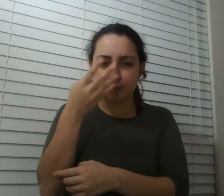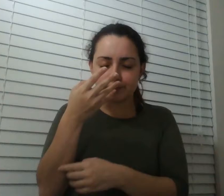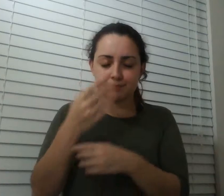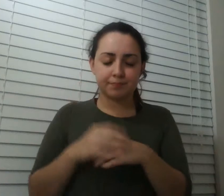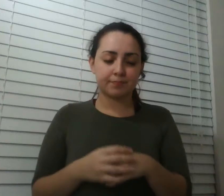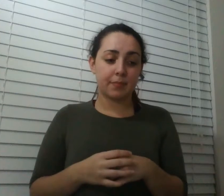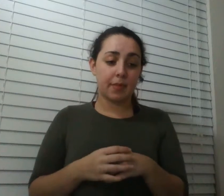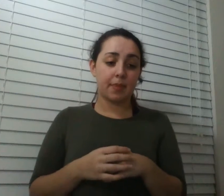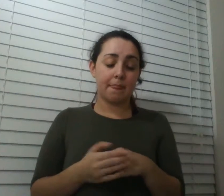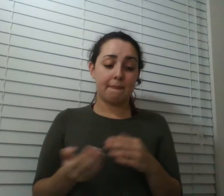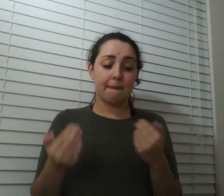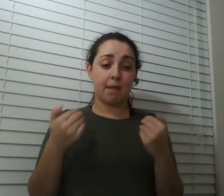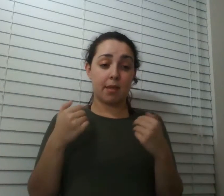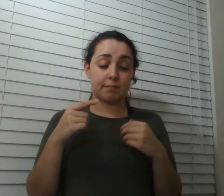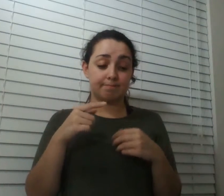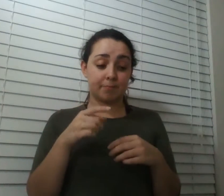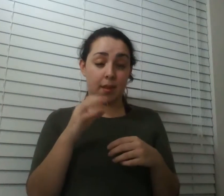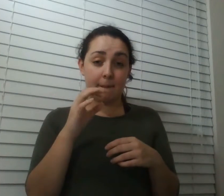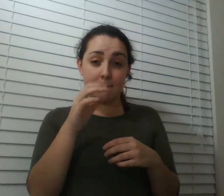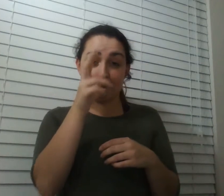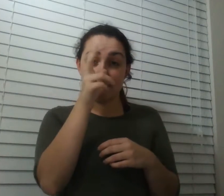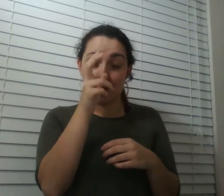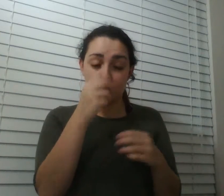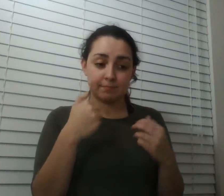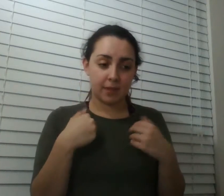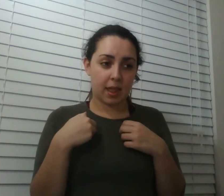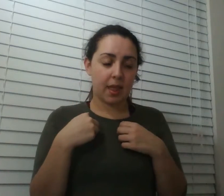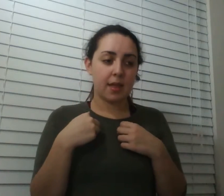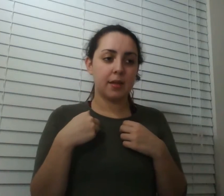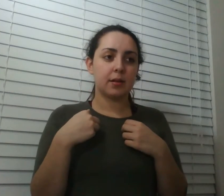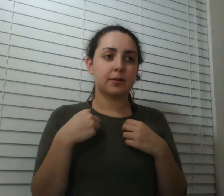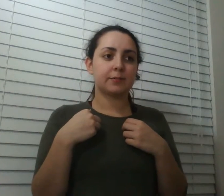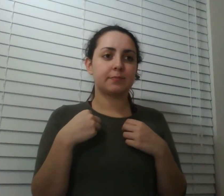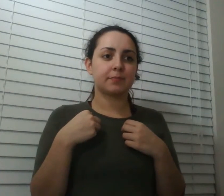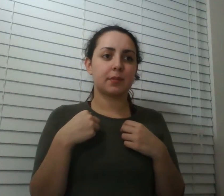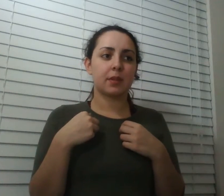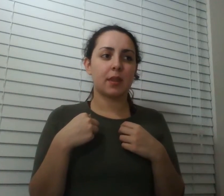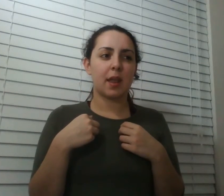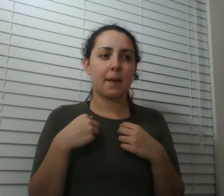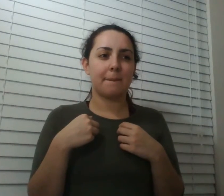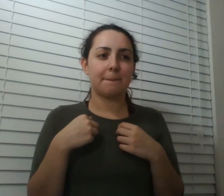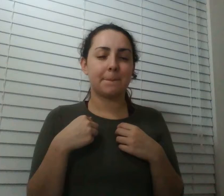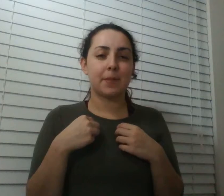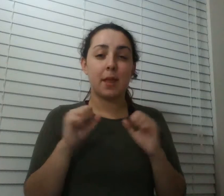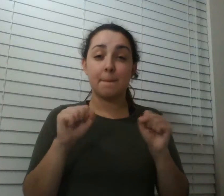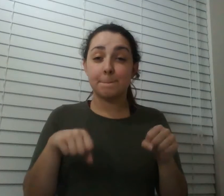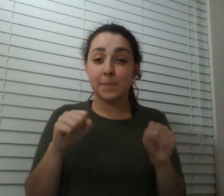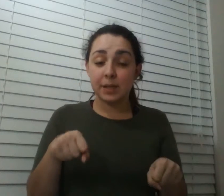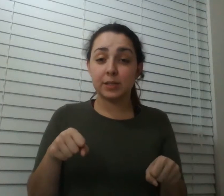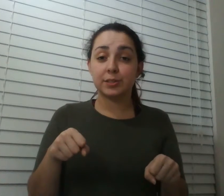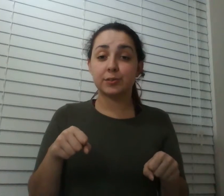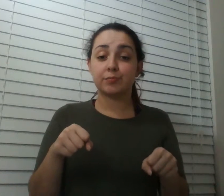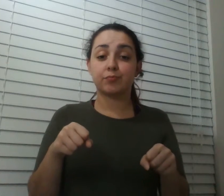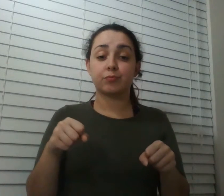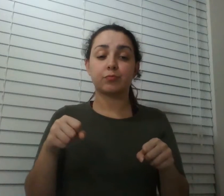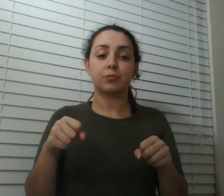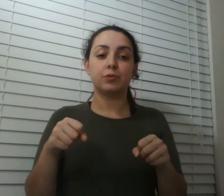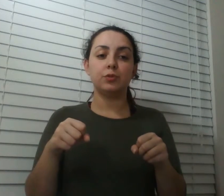capacity to recognize self oh interesting we don't see that much in insects but they had what appears to be a